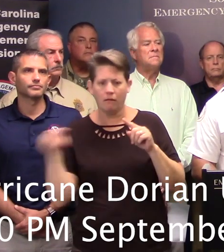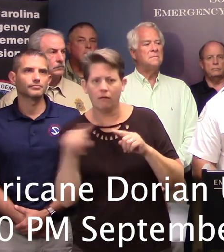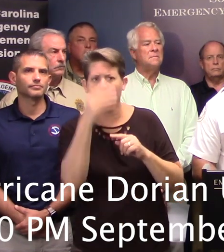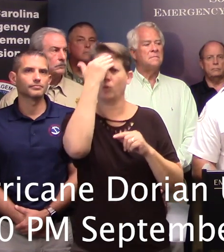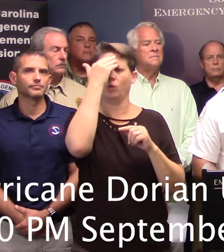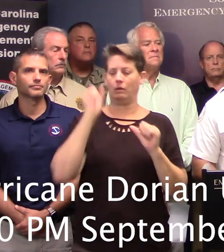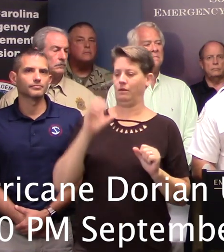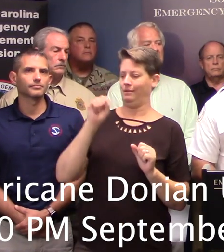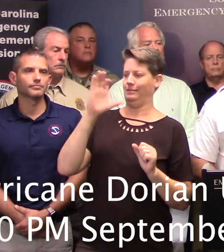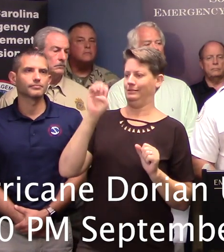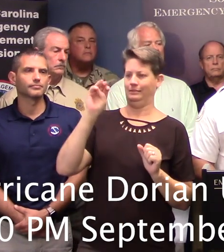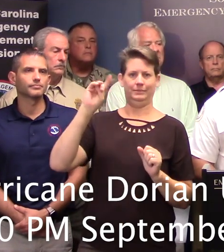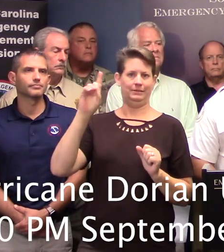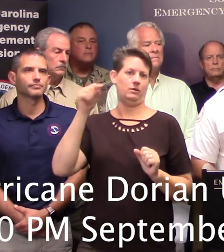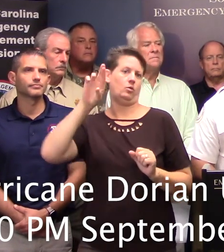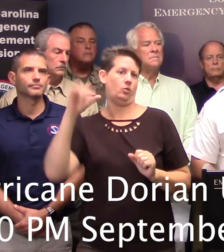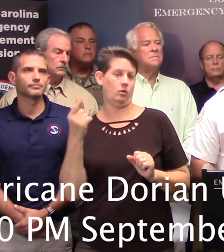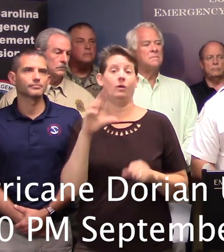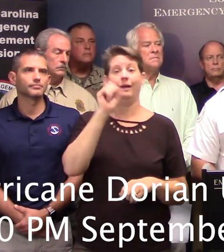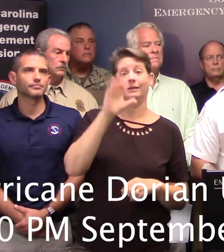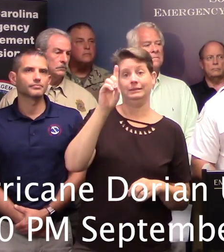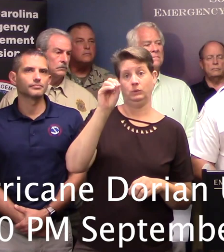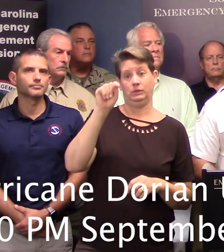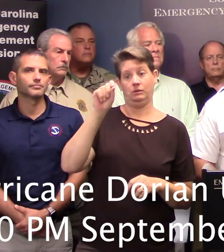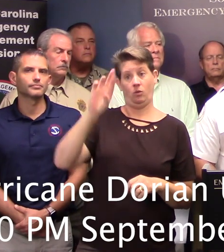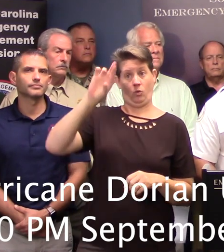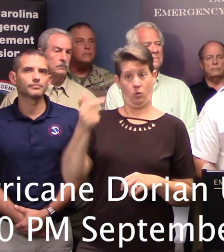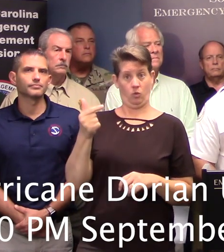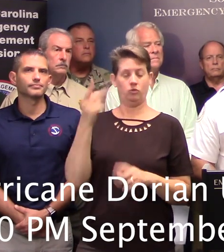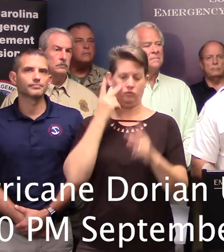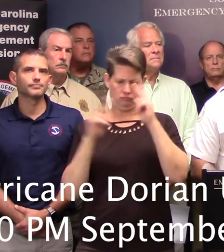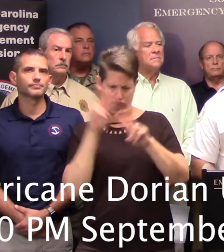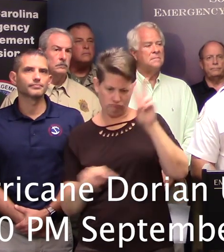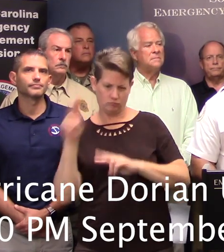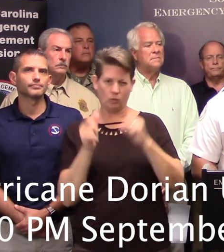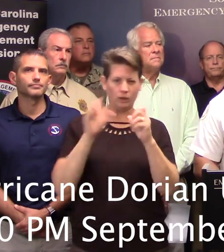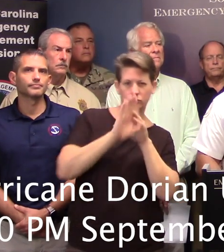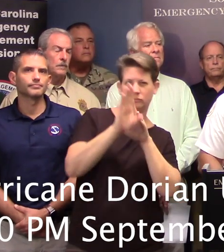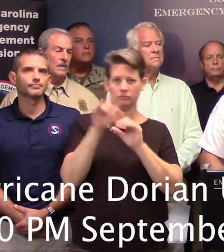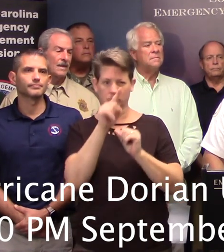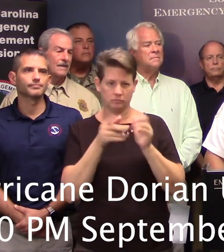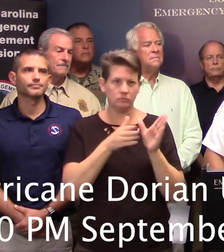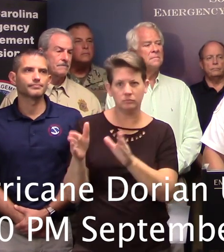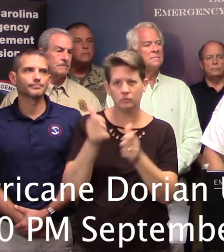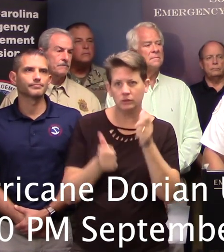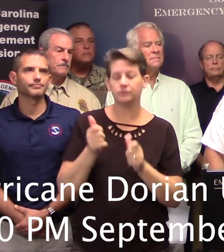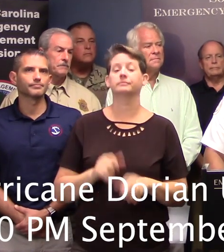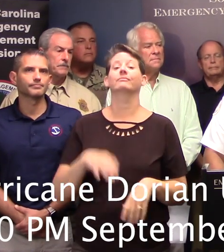scemd.org or scdot.org for further information on that. Be patient.